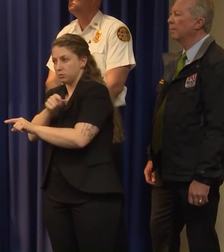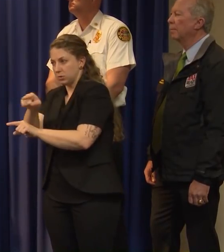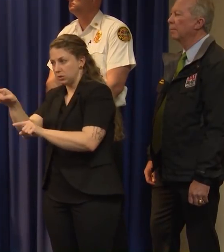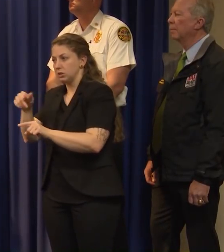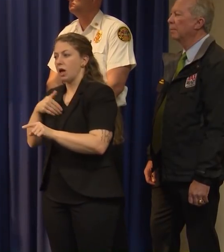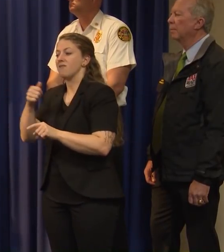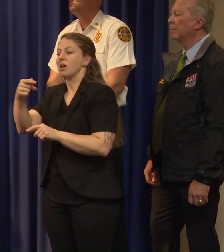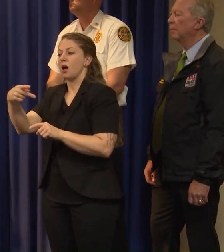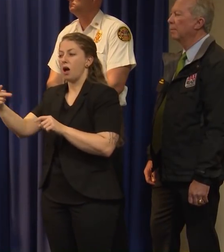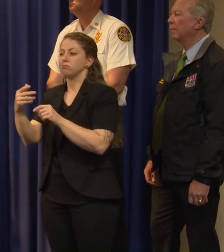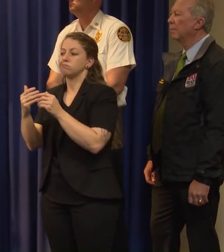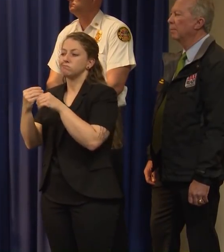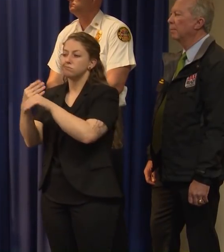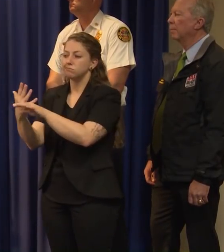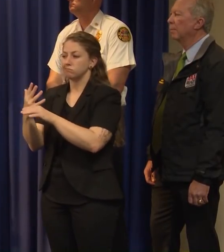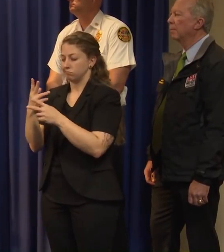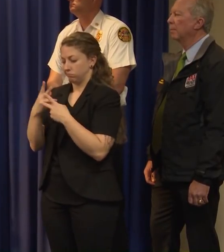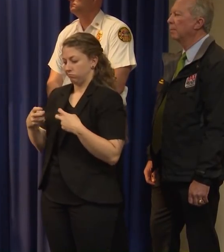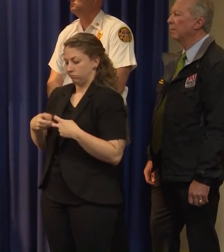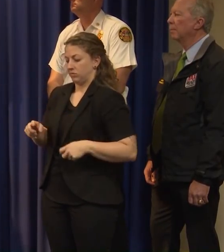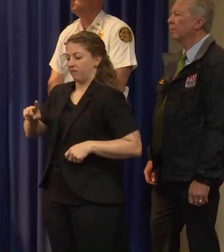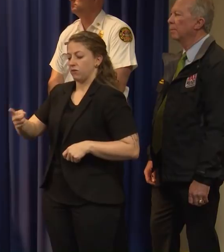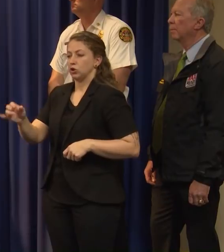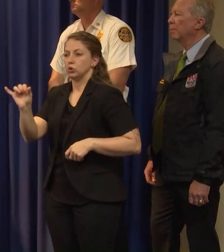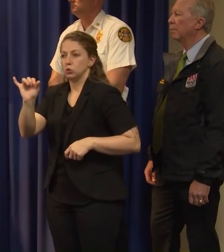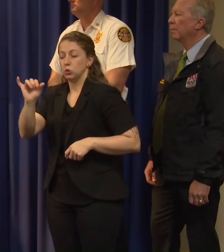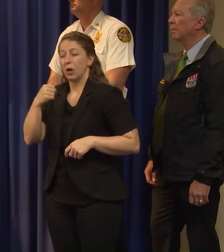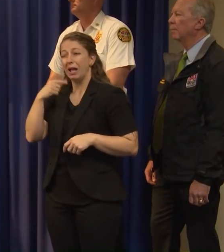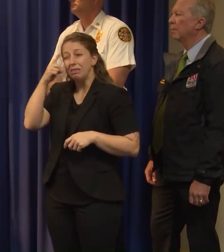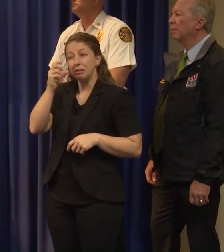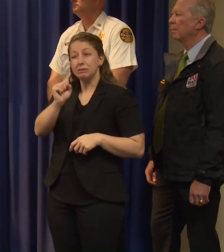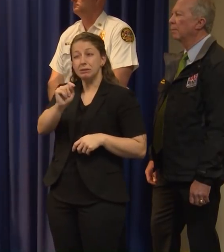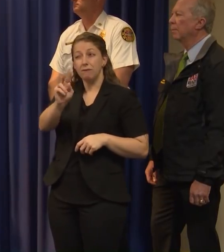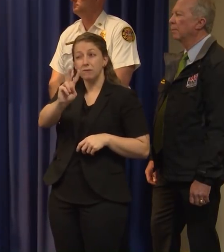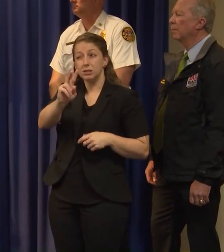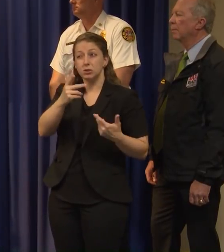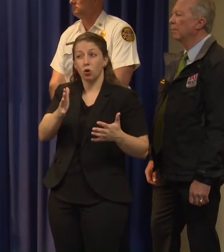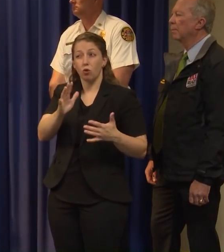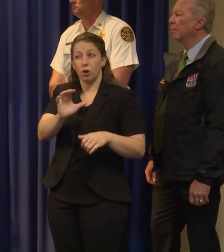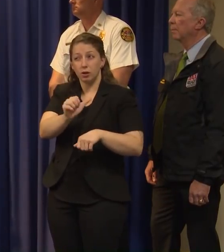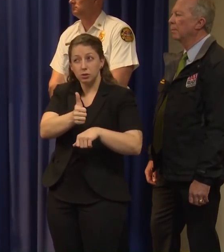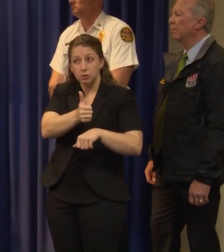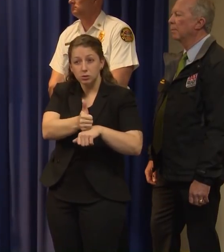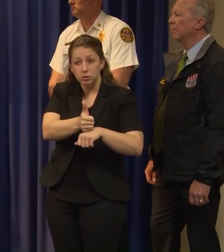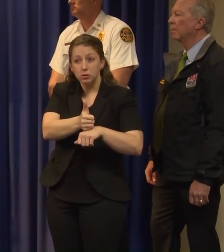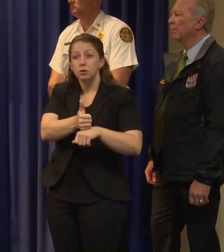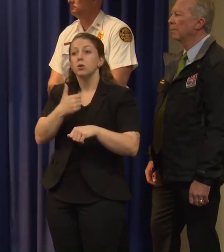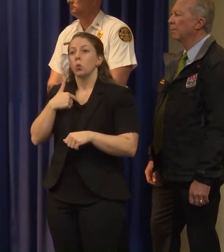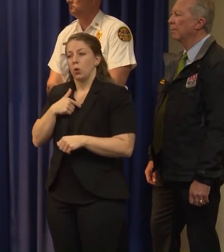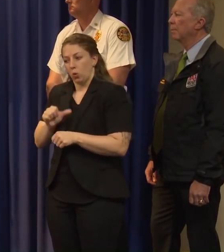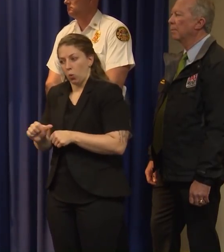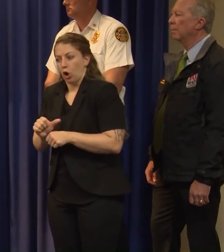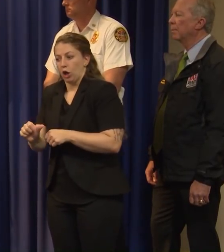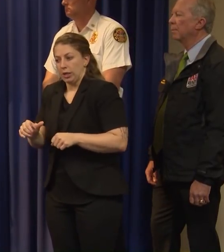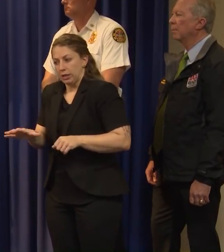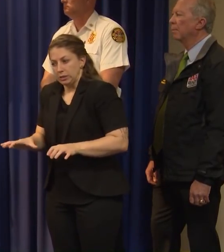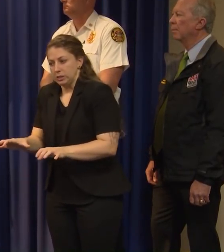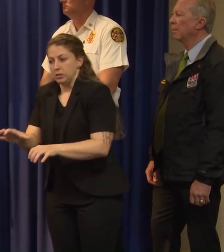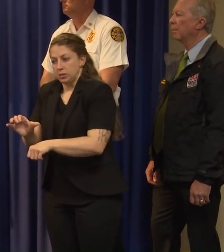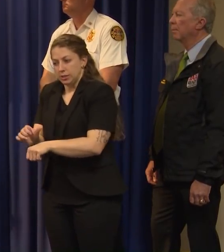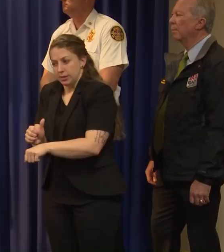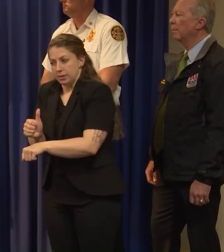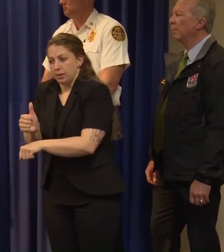in the days ahead. I believe St. Vincent's has already stood one up or standing one up. We're working and standing one up with another